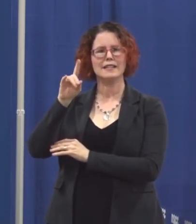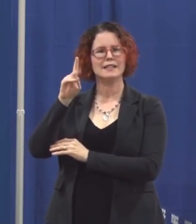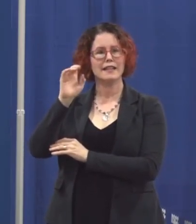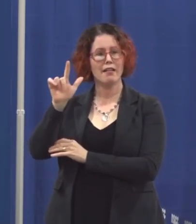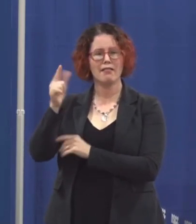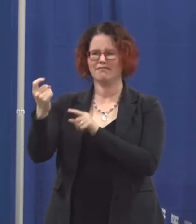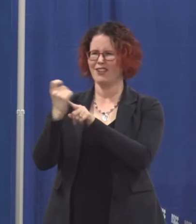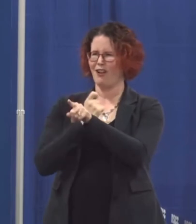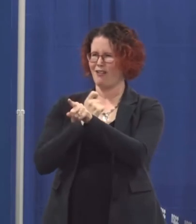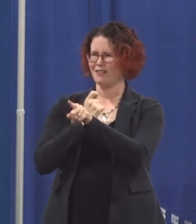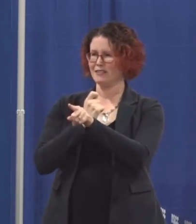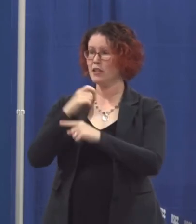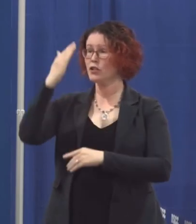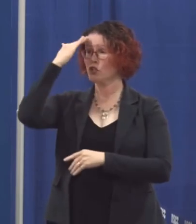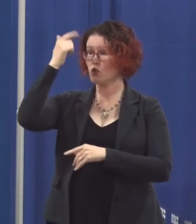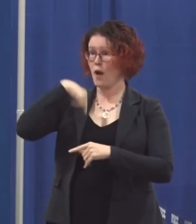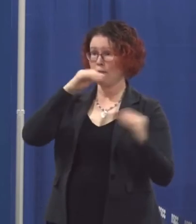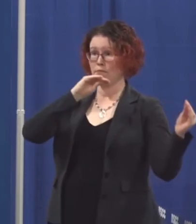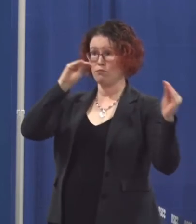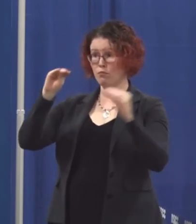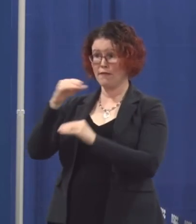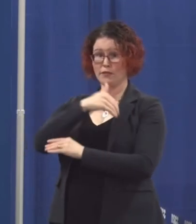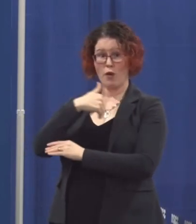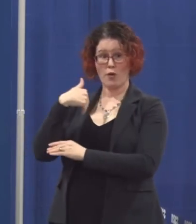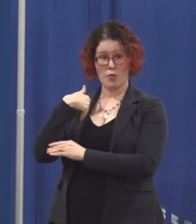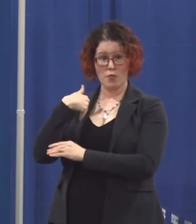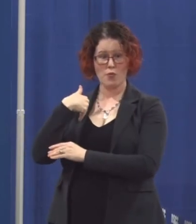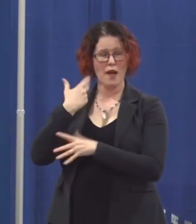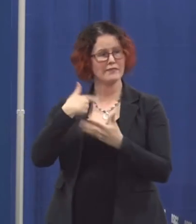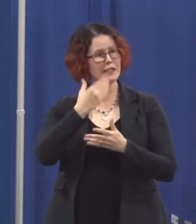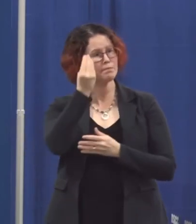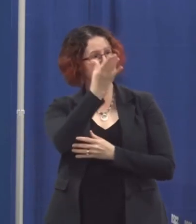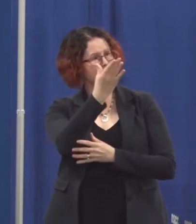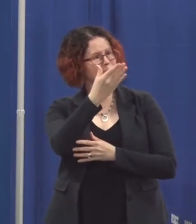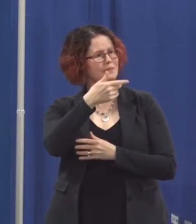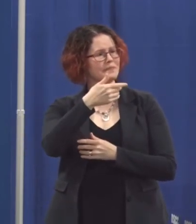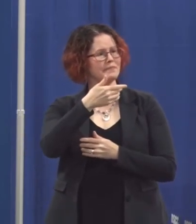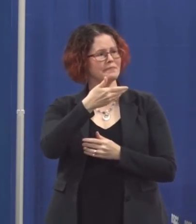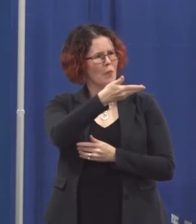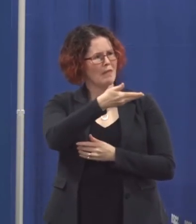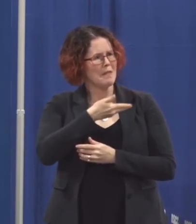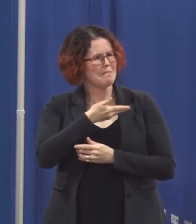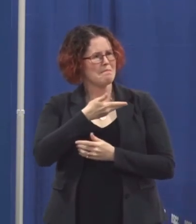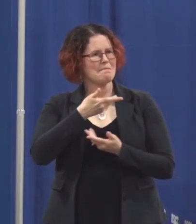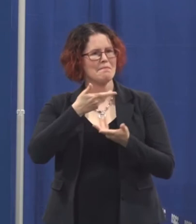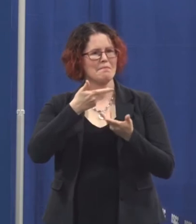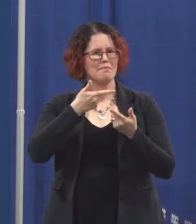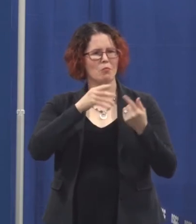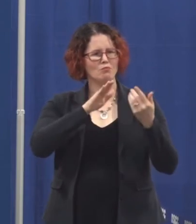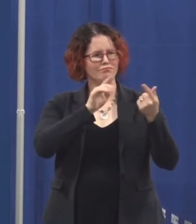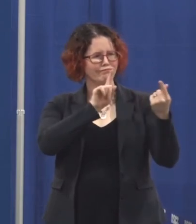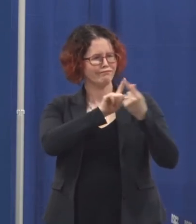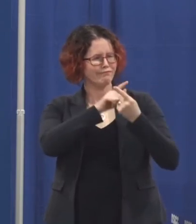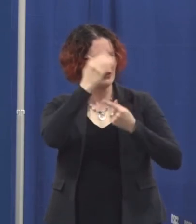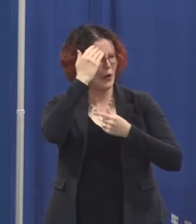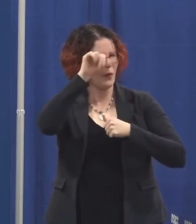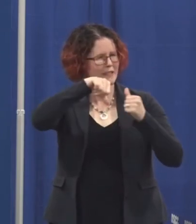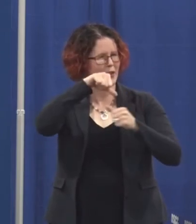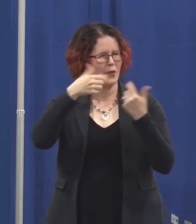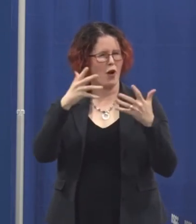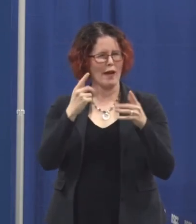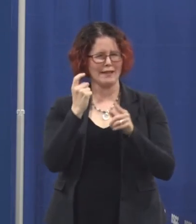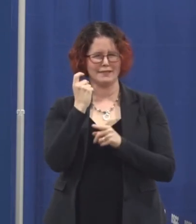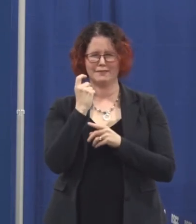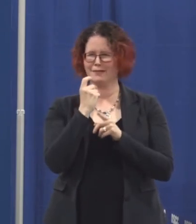several provinces over and she wanted to make sure that I knew at least one person in town and if I didn't know